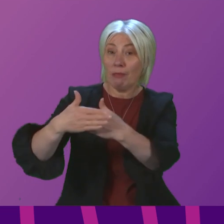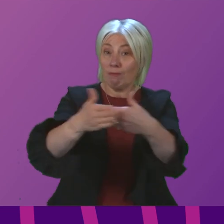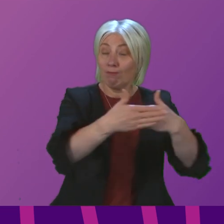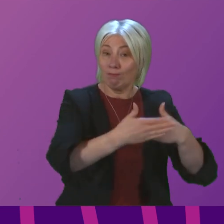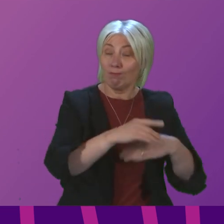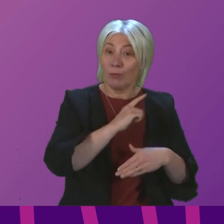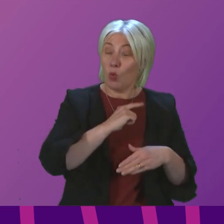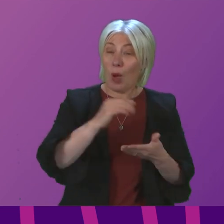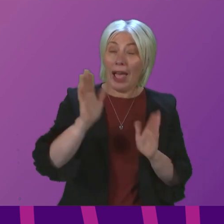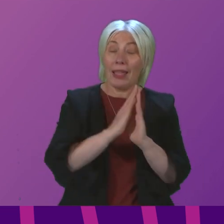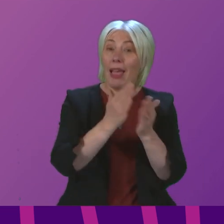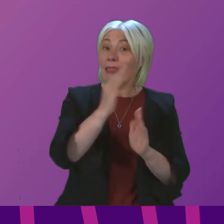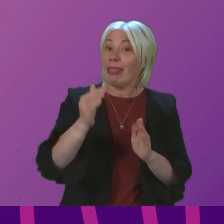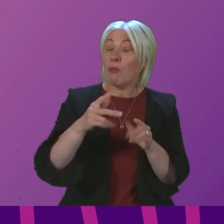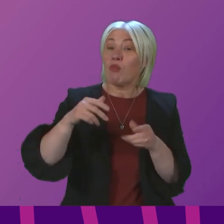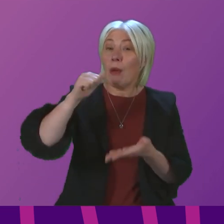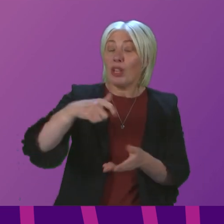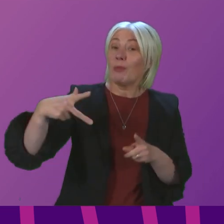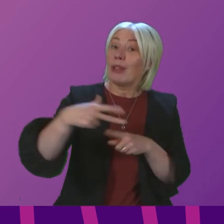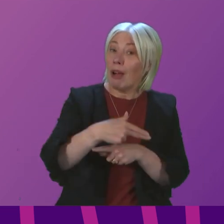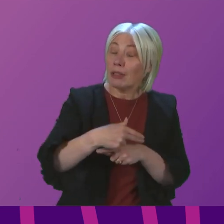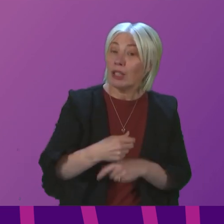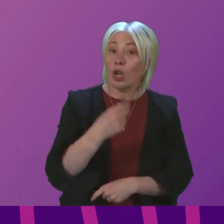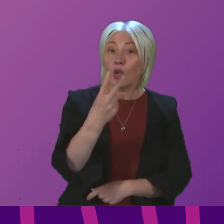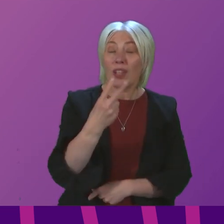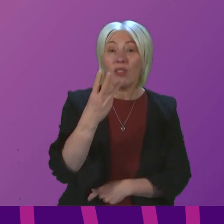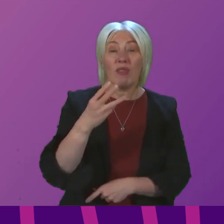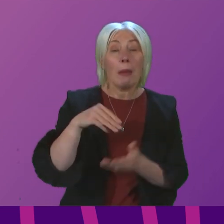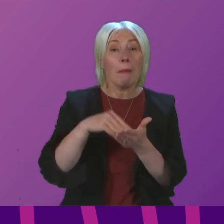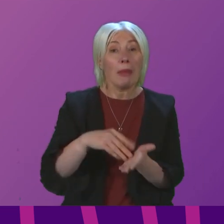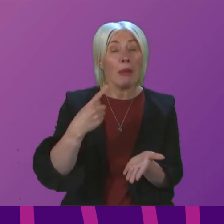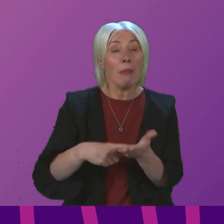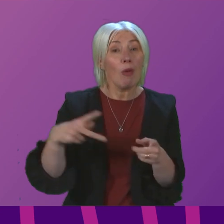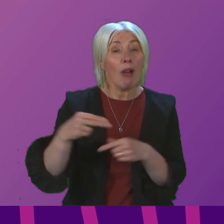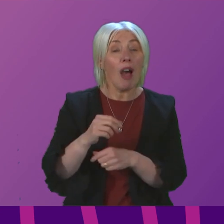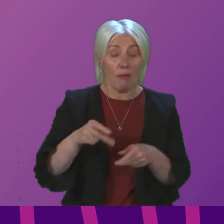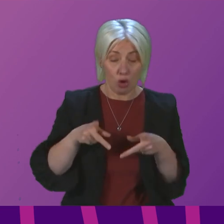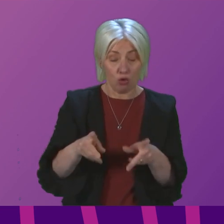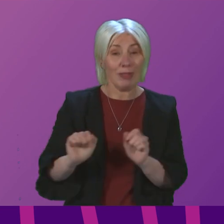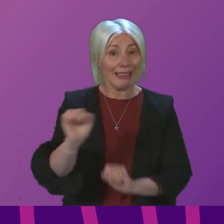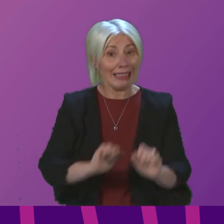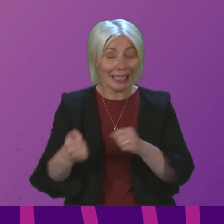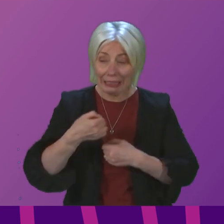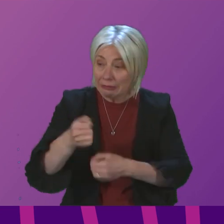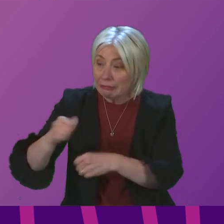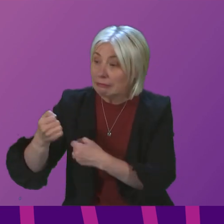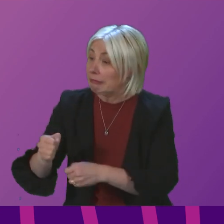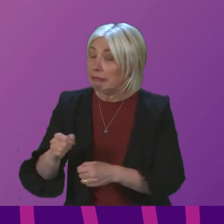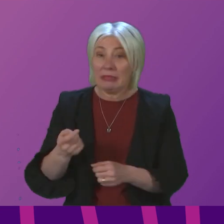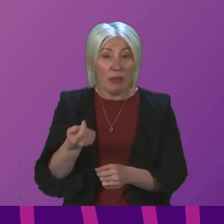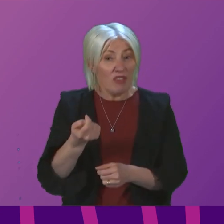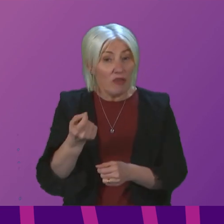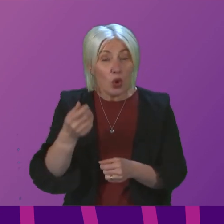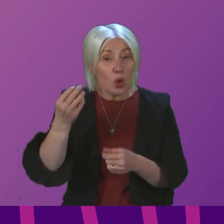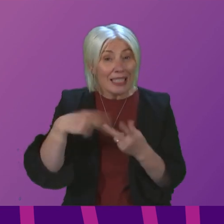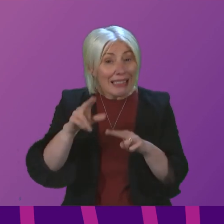to library budgets. A £320 million cut for street cleaning, meaning fewer staff, more charges and less frequent collections.